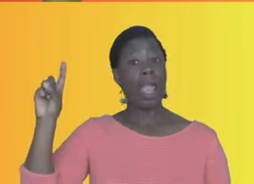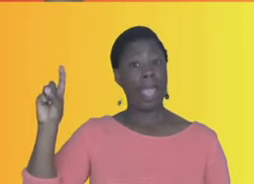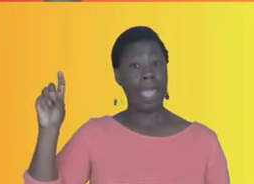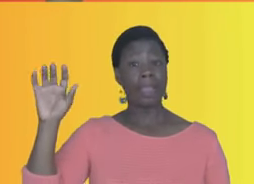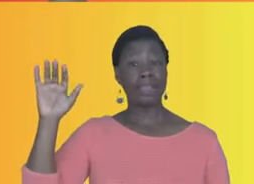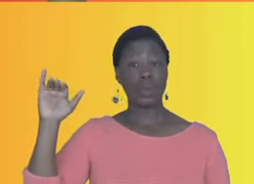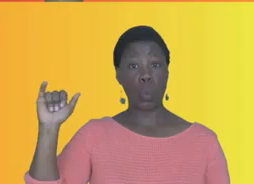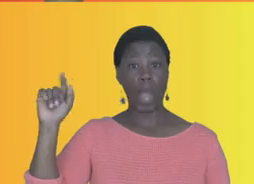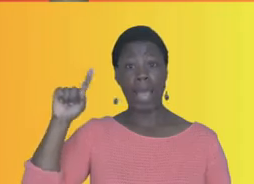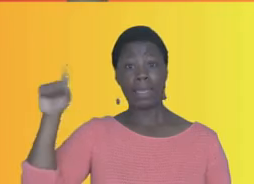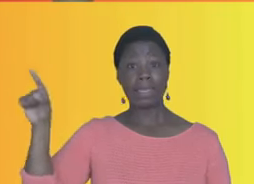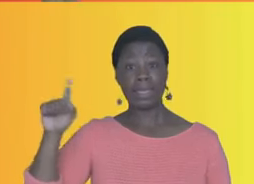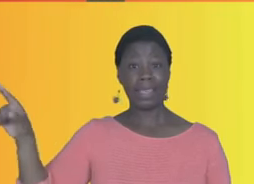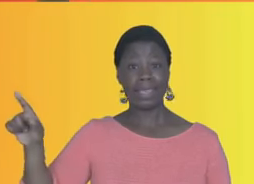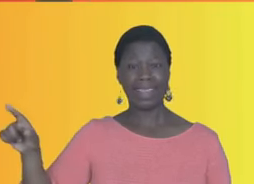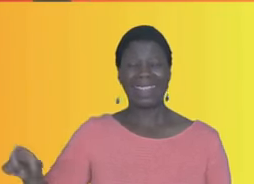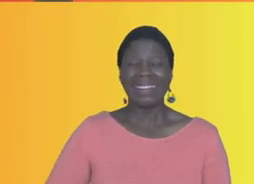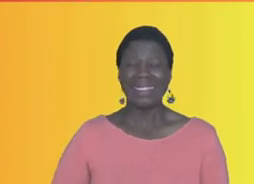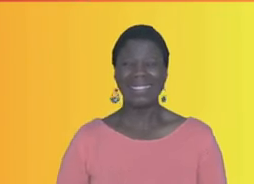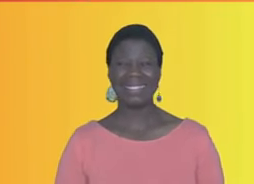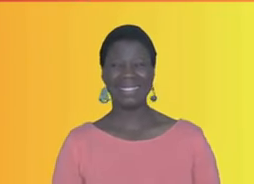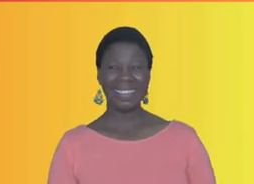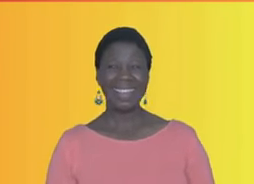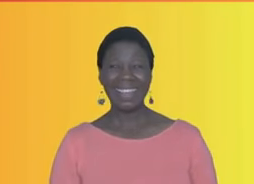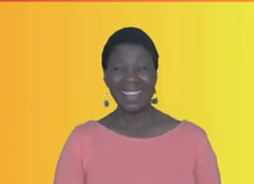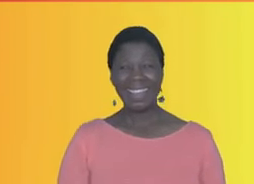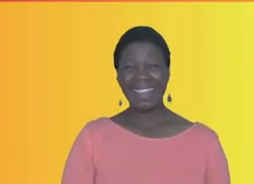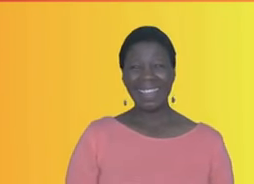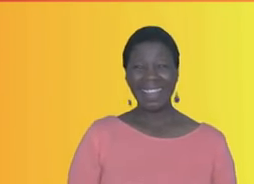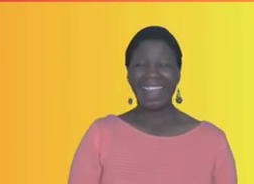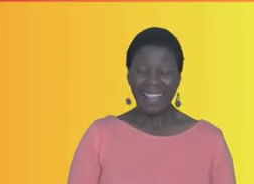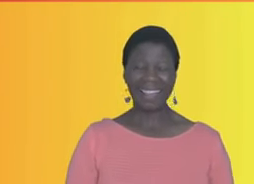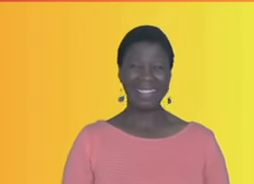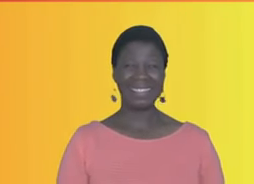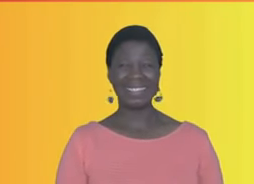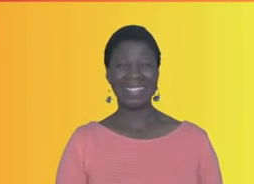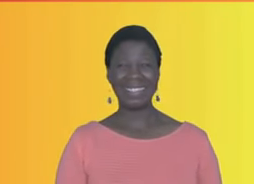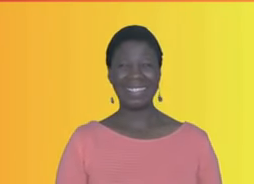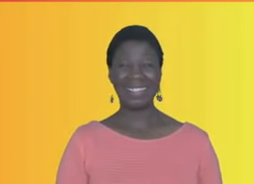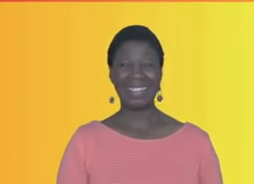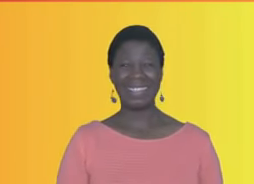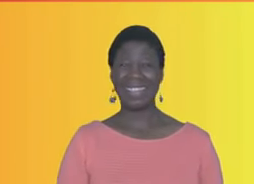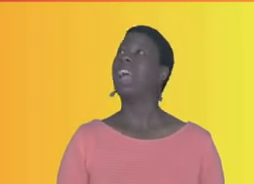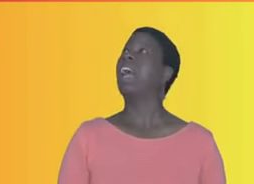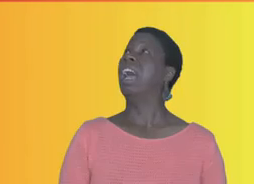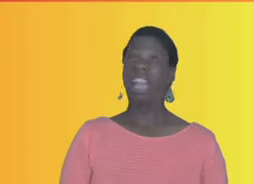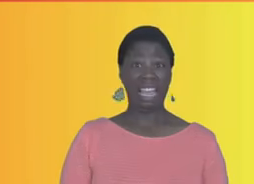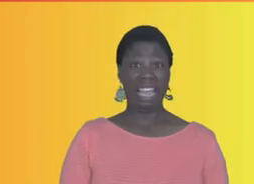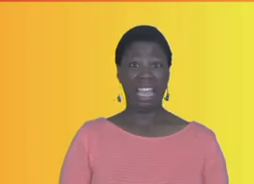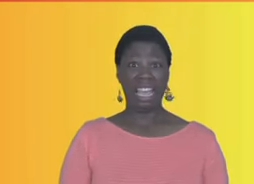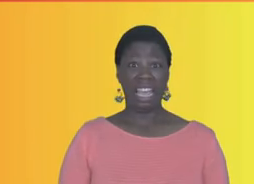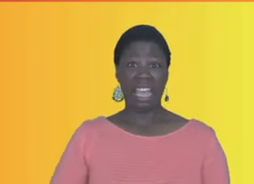X Y Z great faster